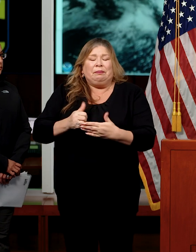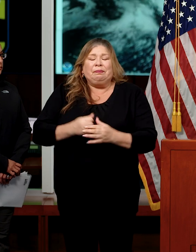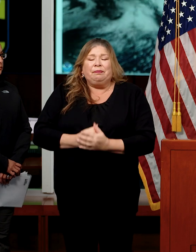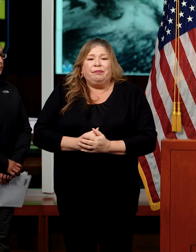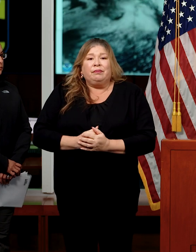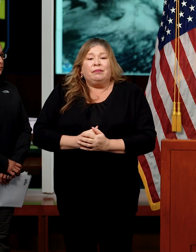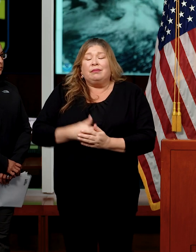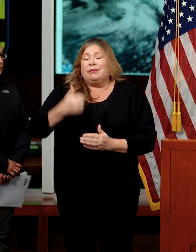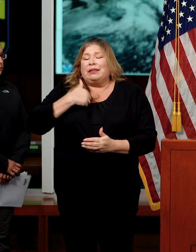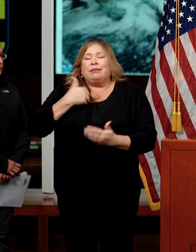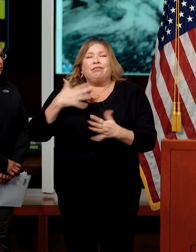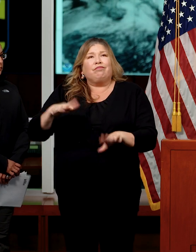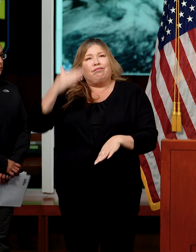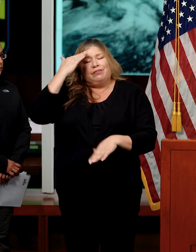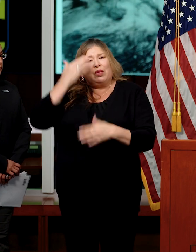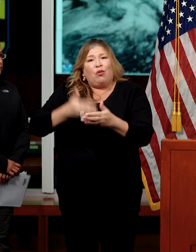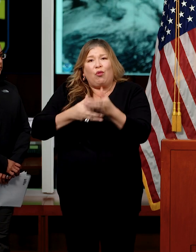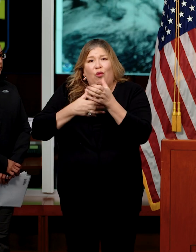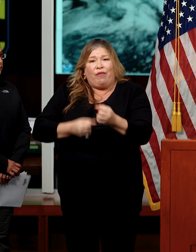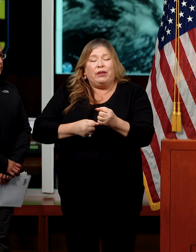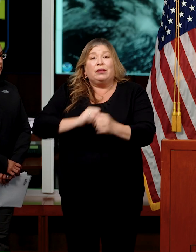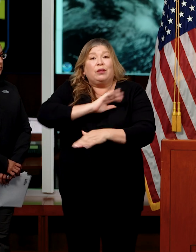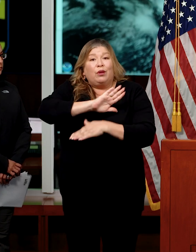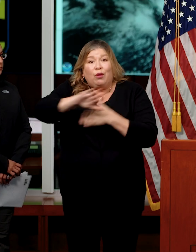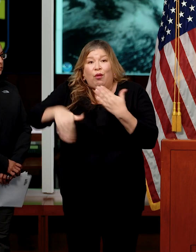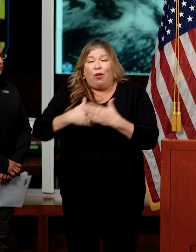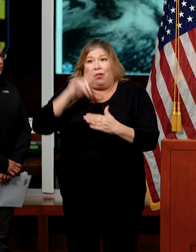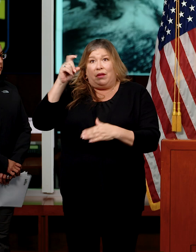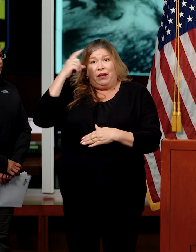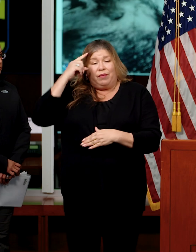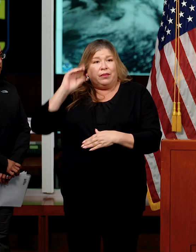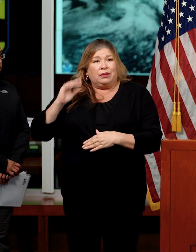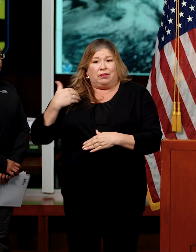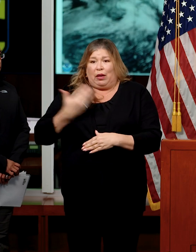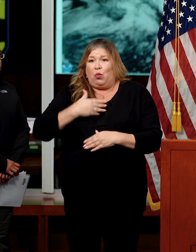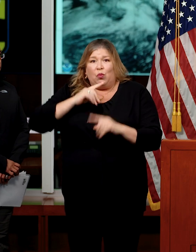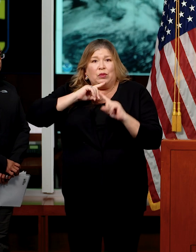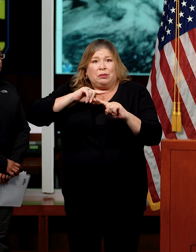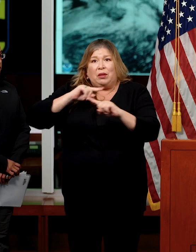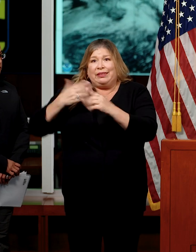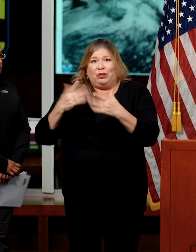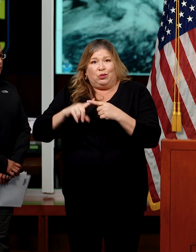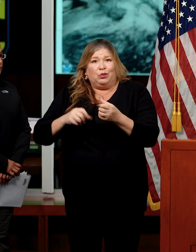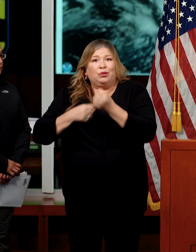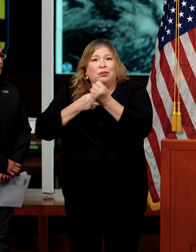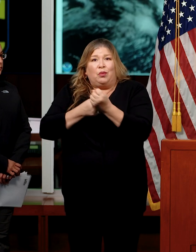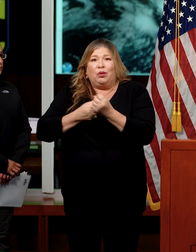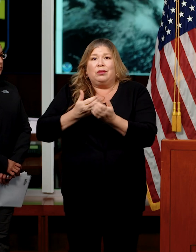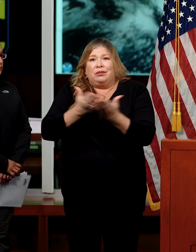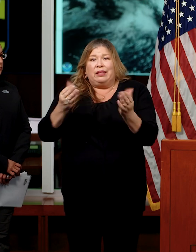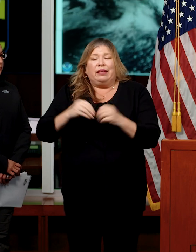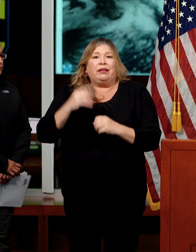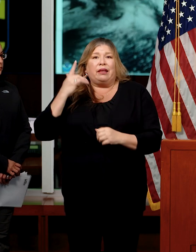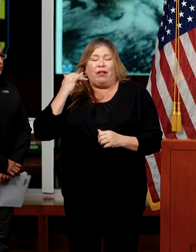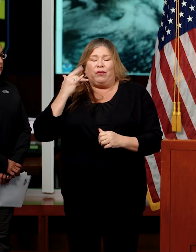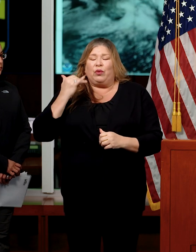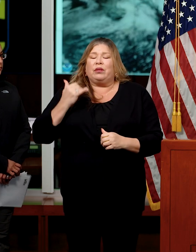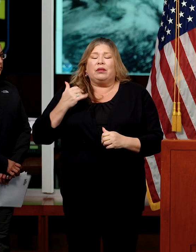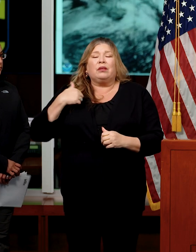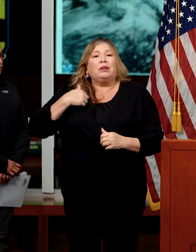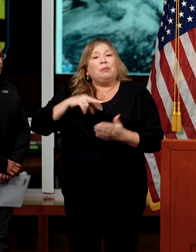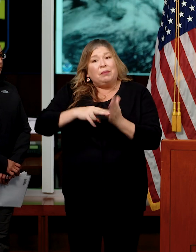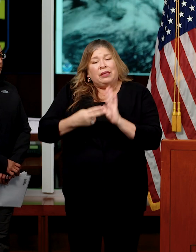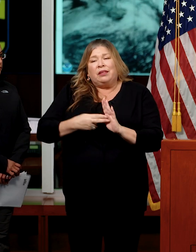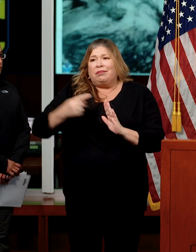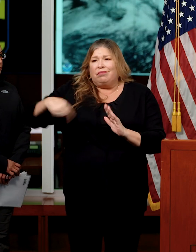And I am confident that all of the government response that is here to support the state of California is putting